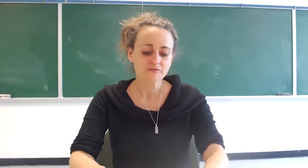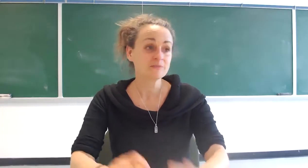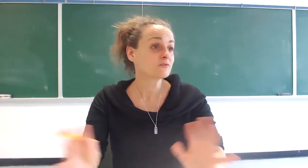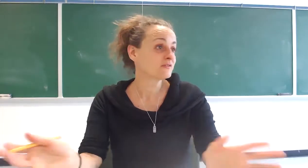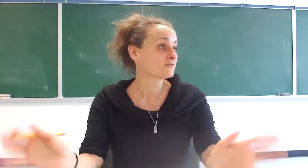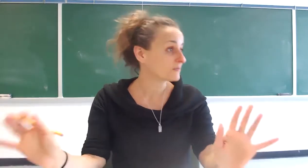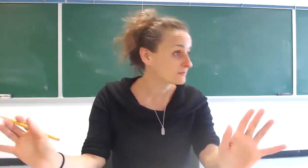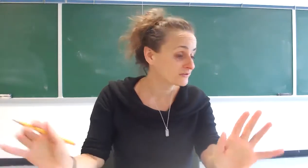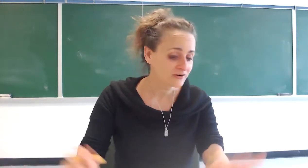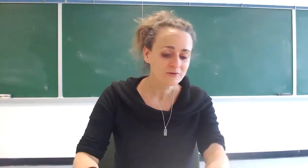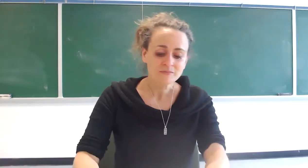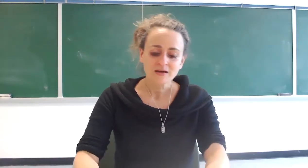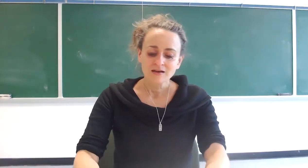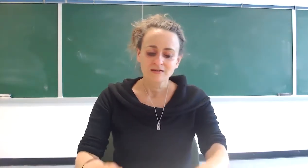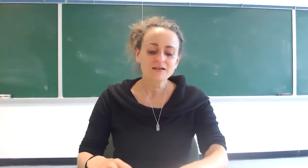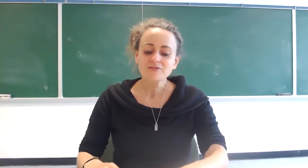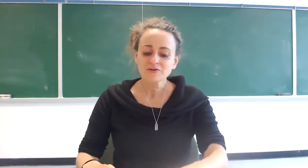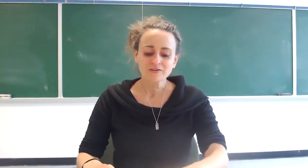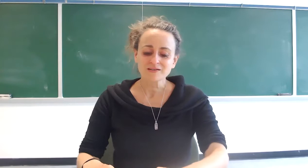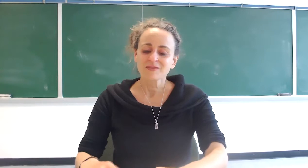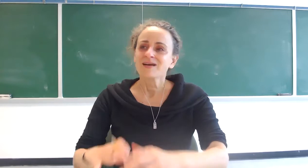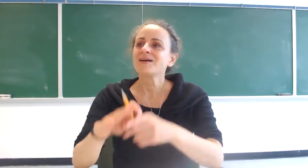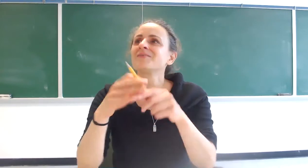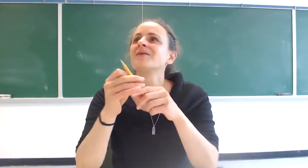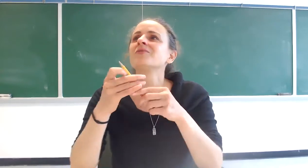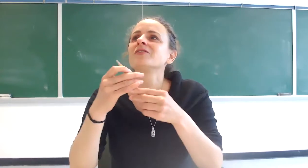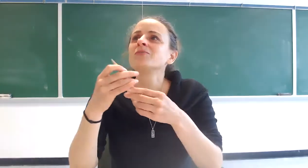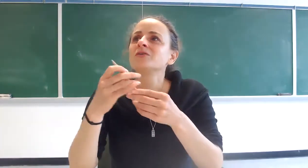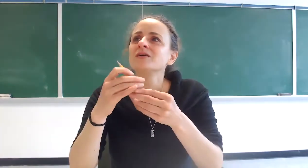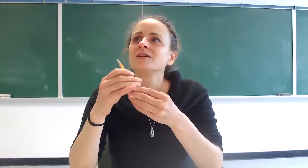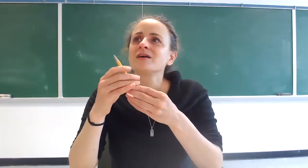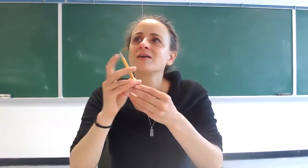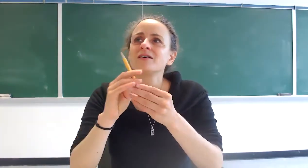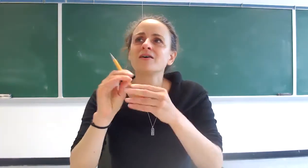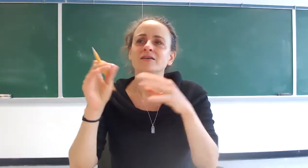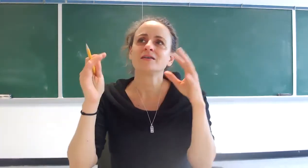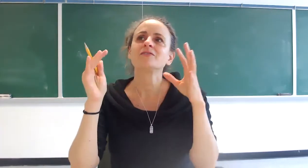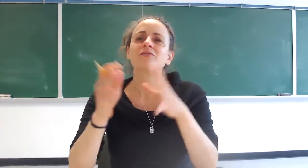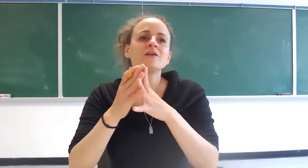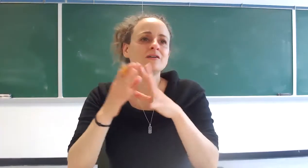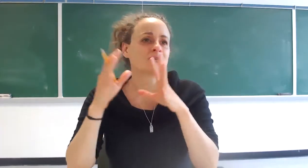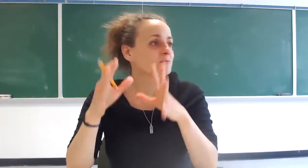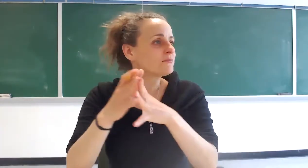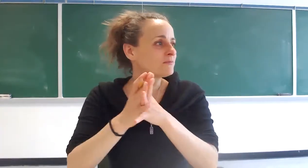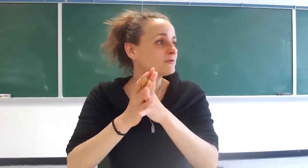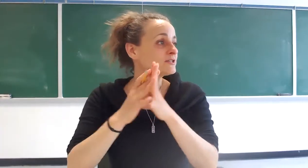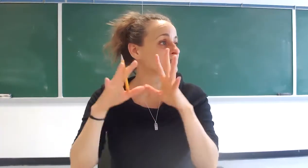feminist critique of the Bible in general it's not even a critique um I'm going to be looking uh into the the Hebrew Bible which is